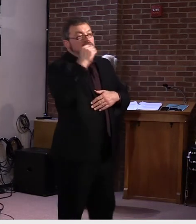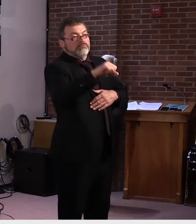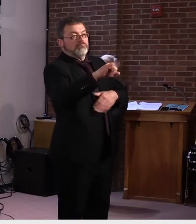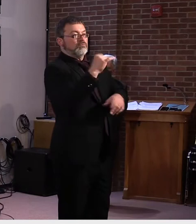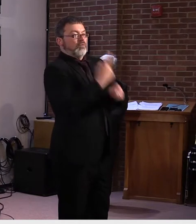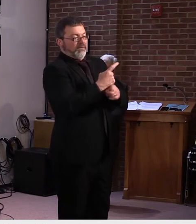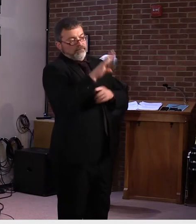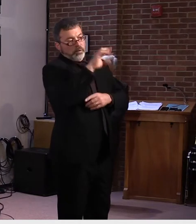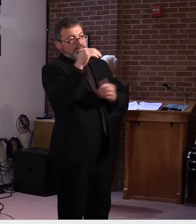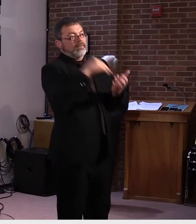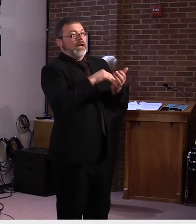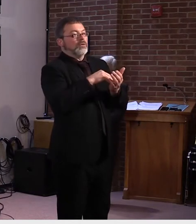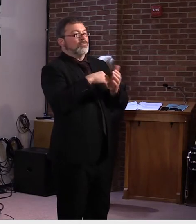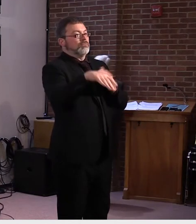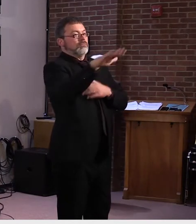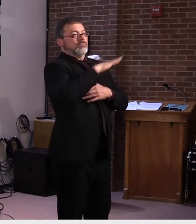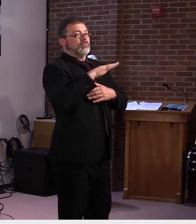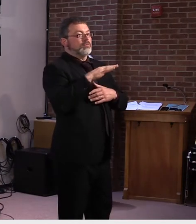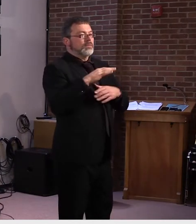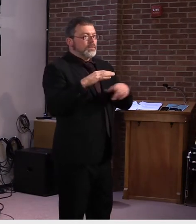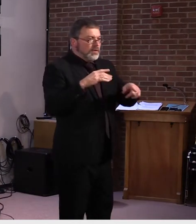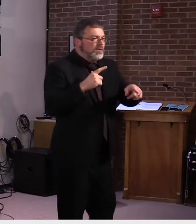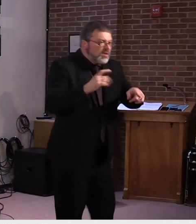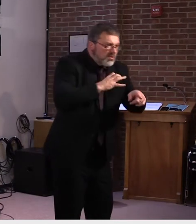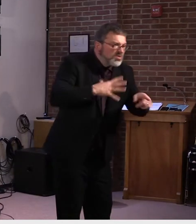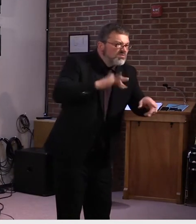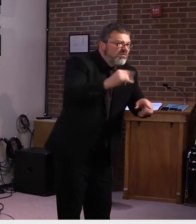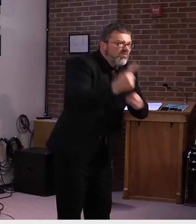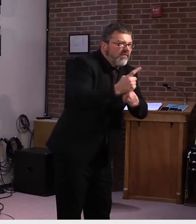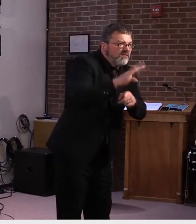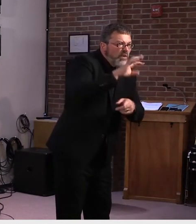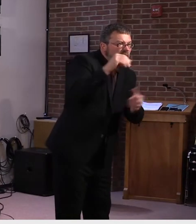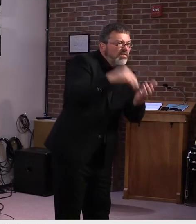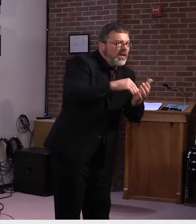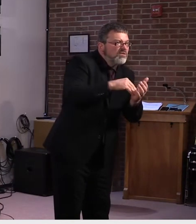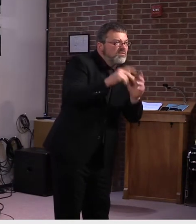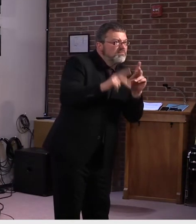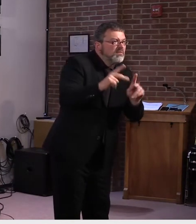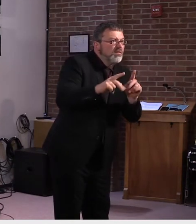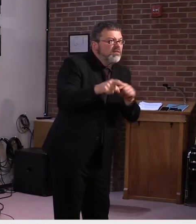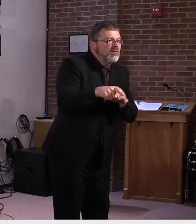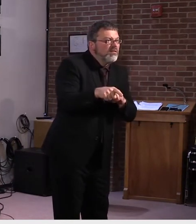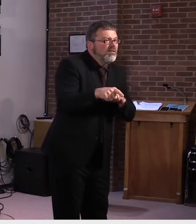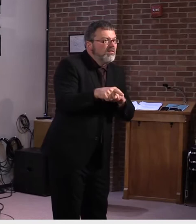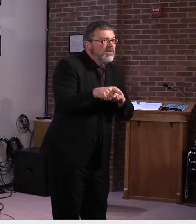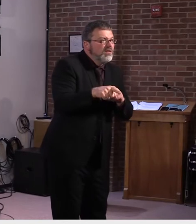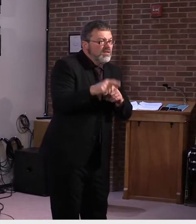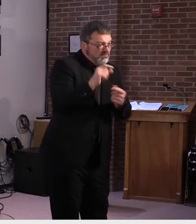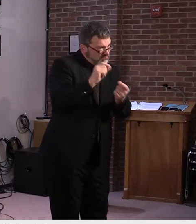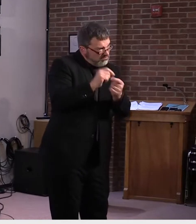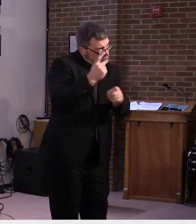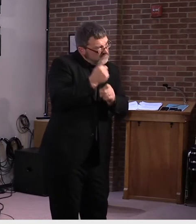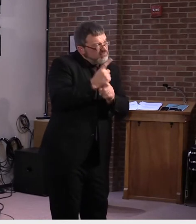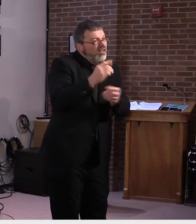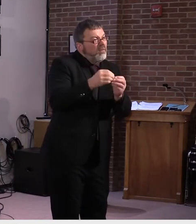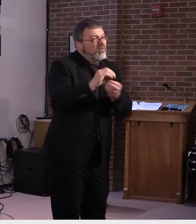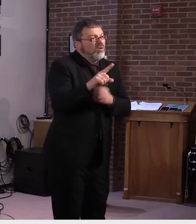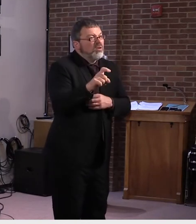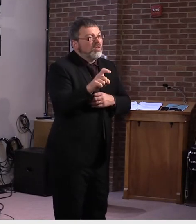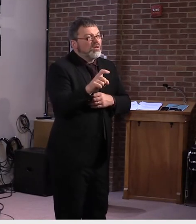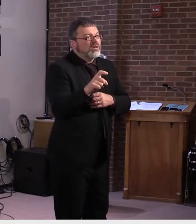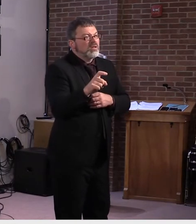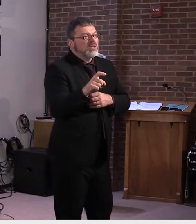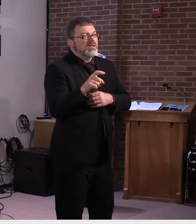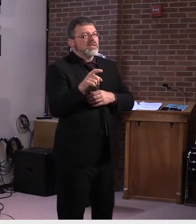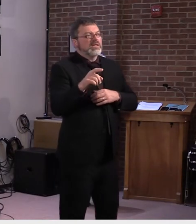Commissioner Harrington, have I got that number right? It's a little over 40,000, but I don't know if we've worked out the numbers as to who would be, uh,